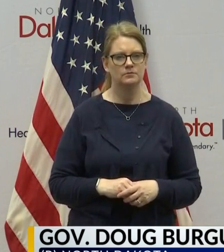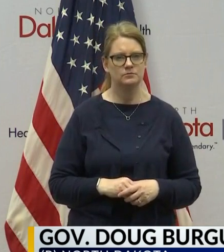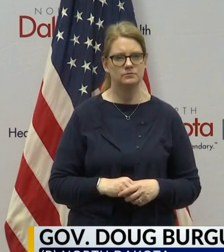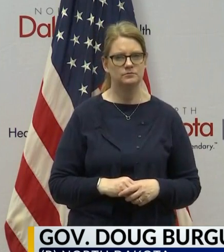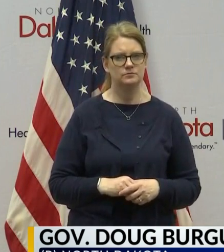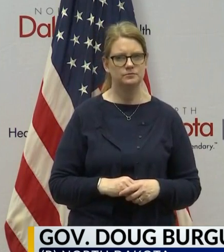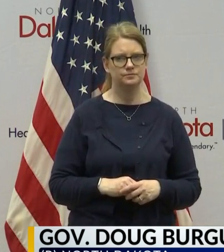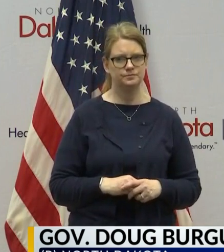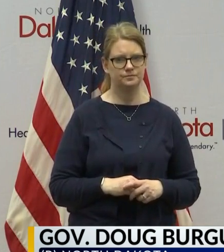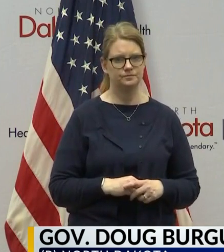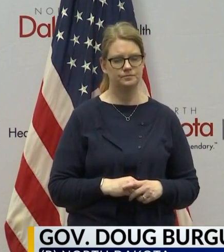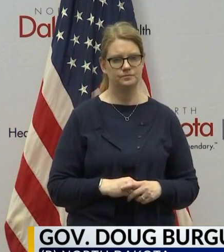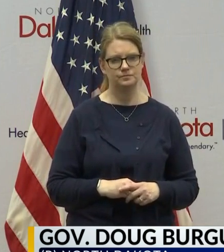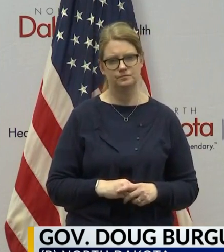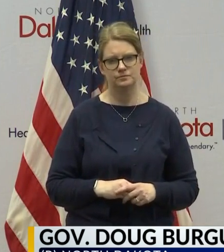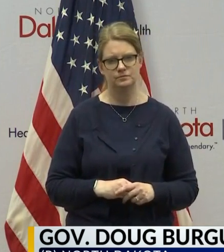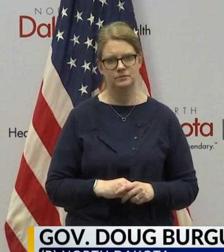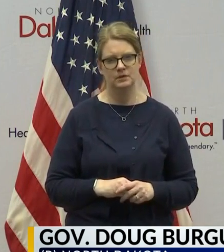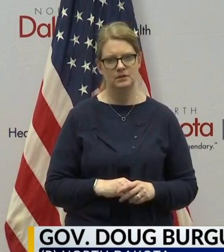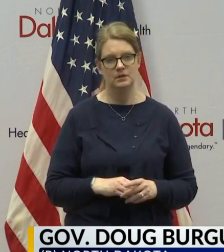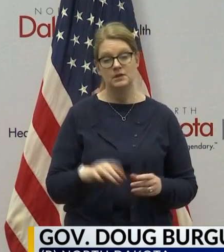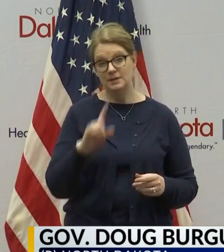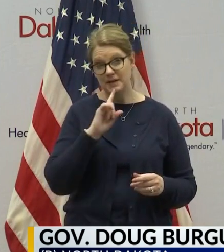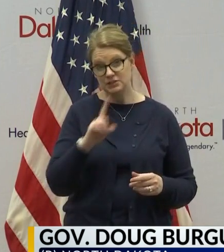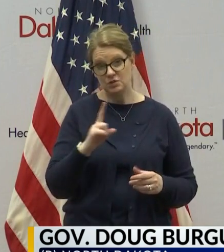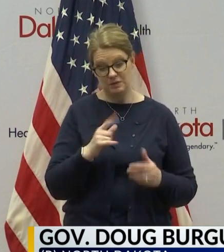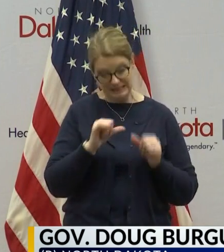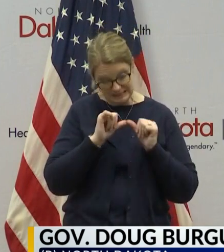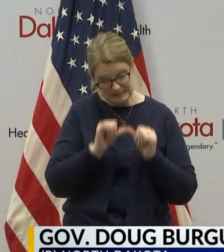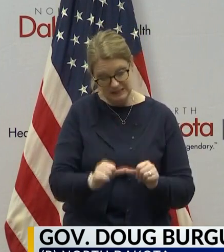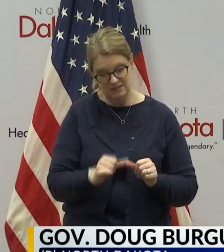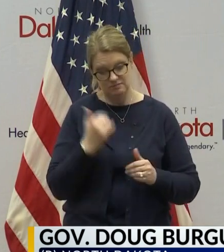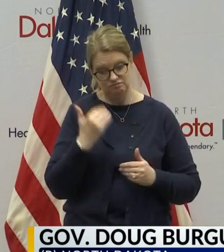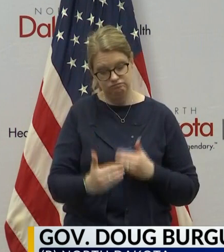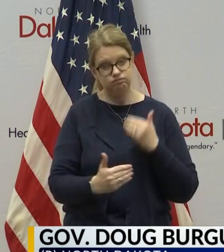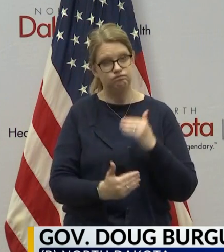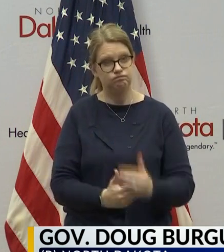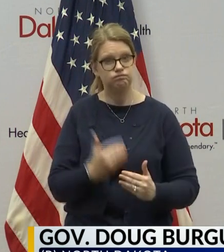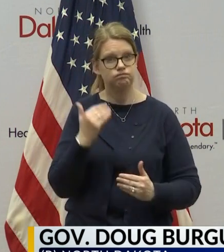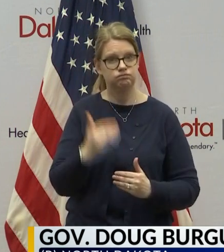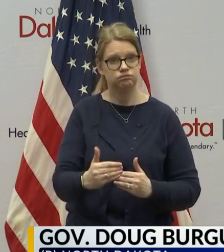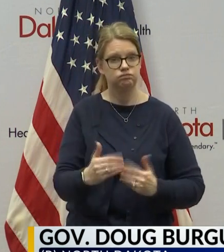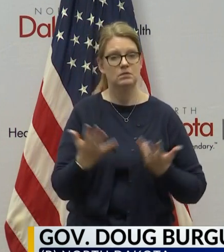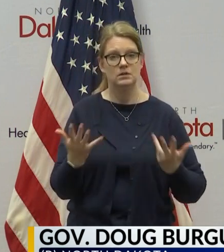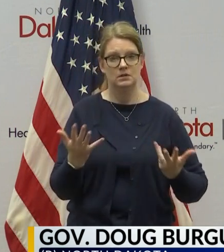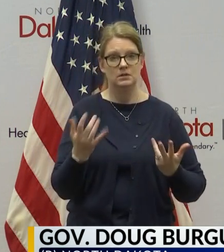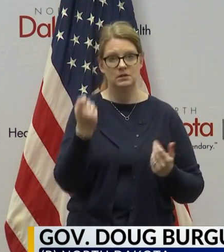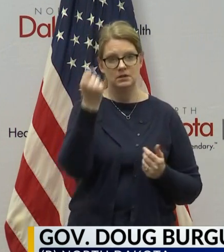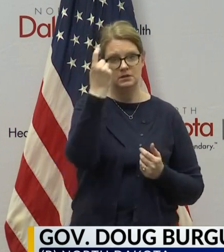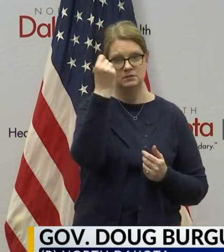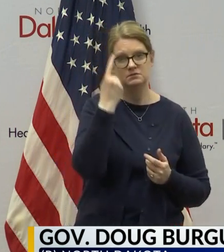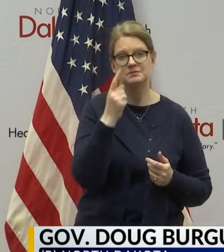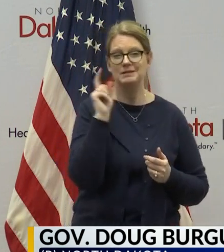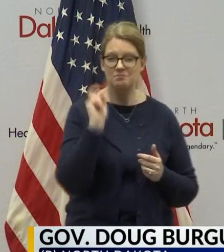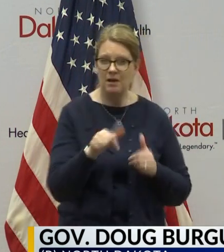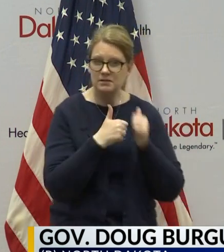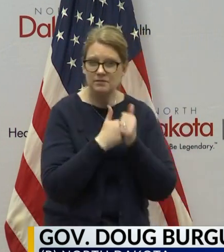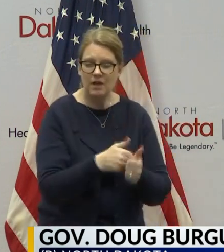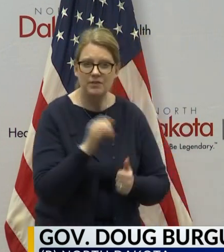sure that we keep our great progress going, we have to make sure that we're really following all of our ND smart